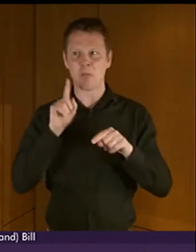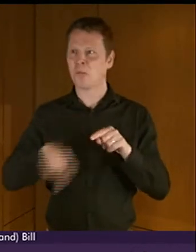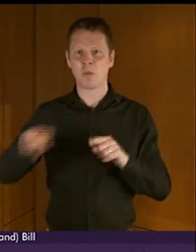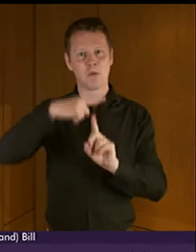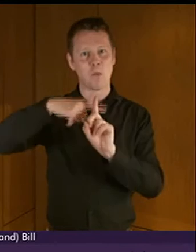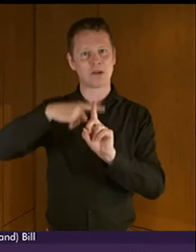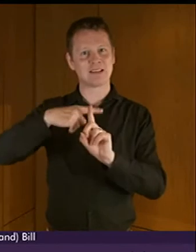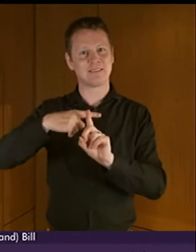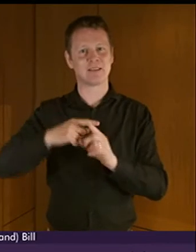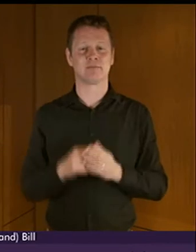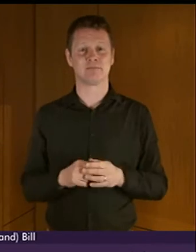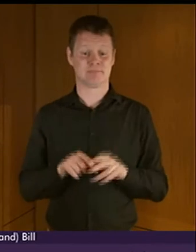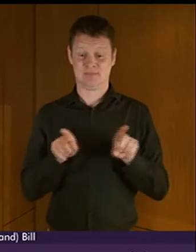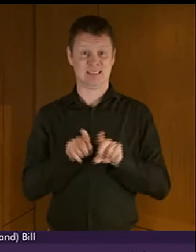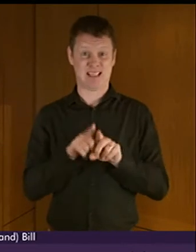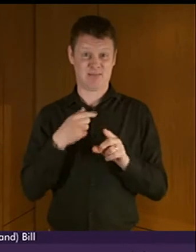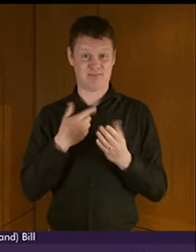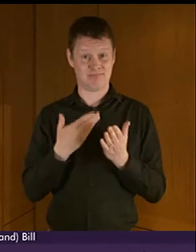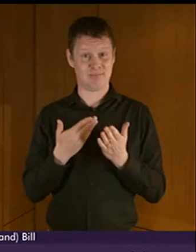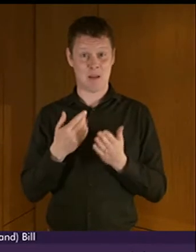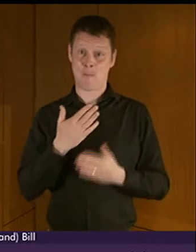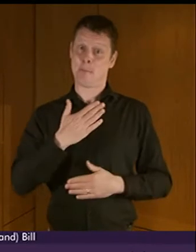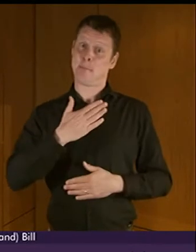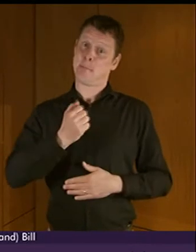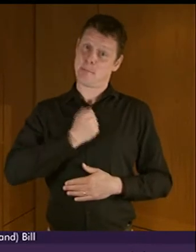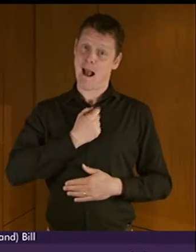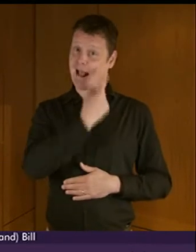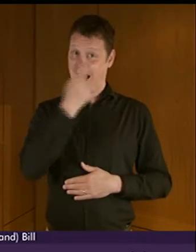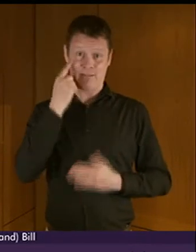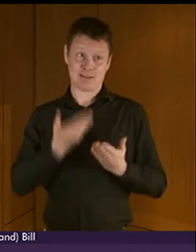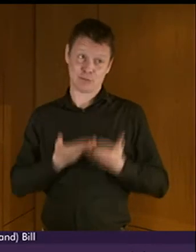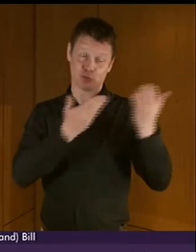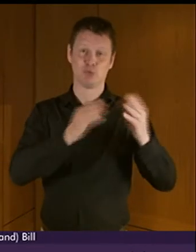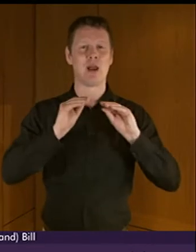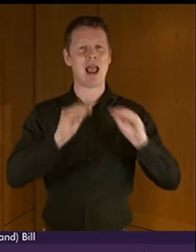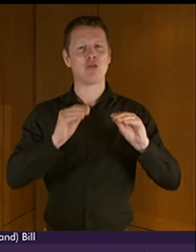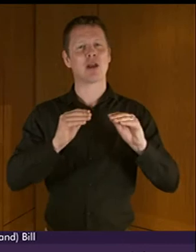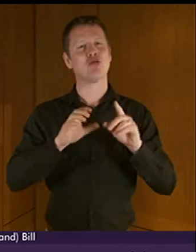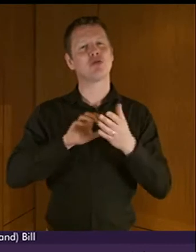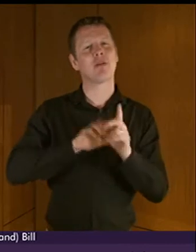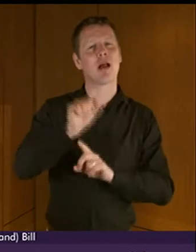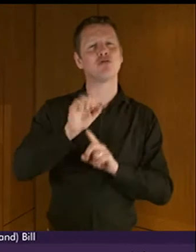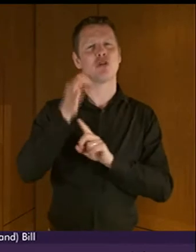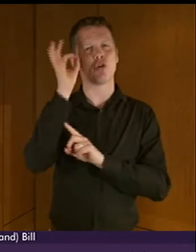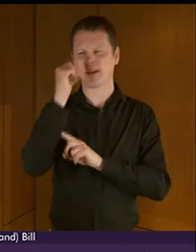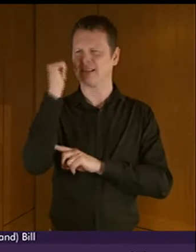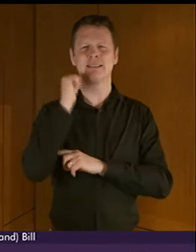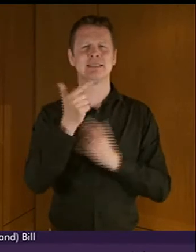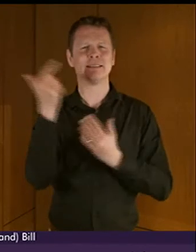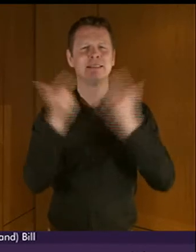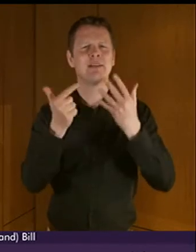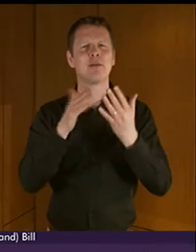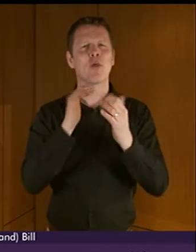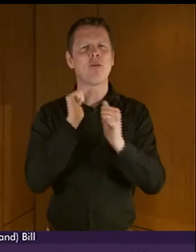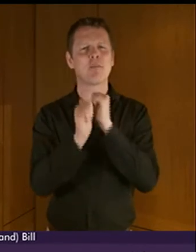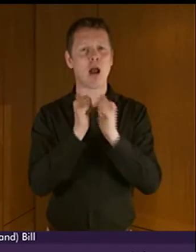I said in my evidence to the Education and Culture Committee on the 17th of March one of the reasons I